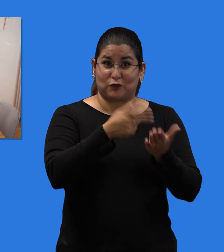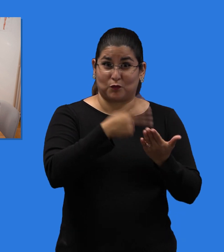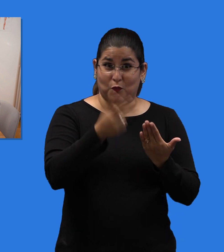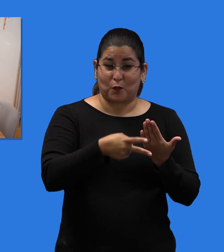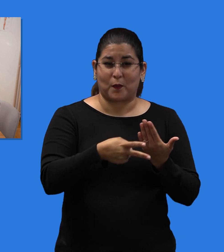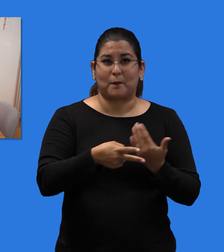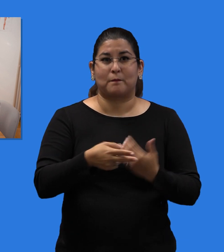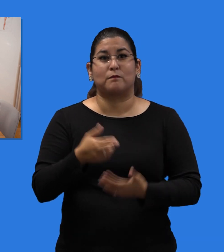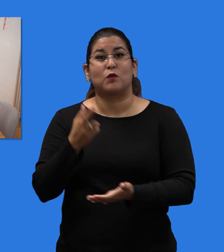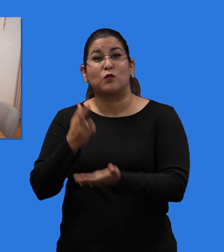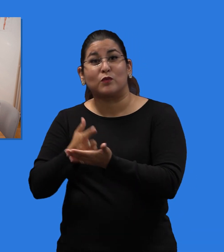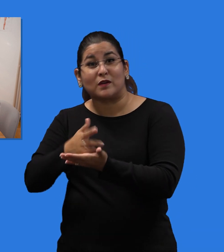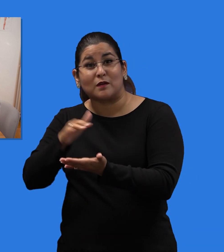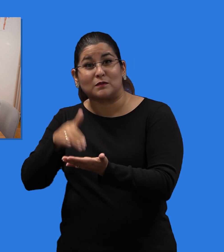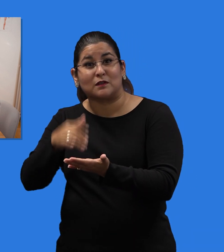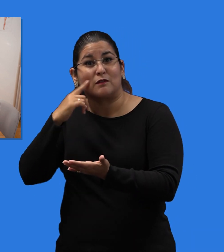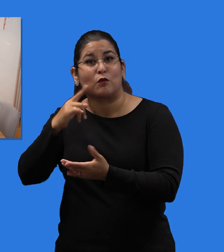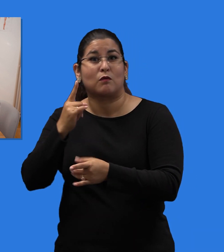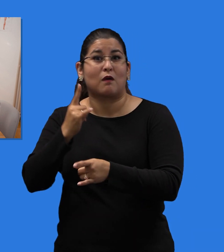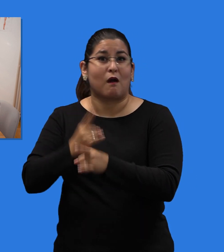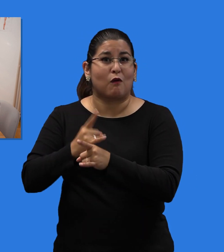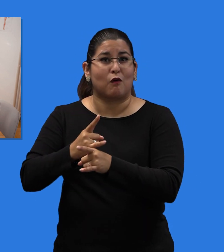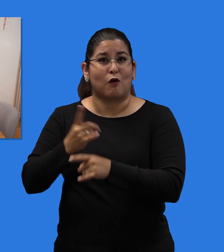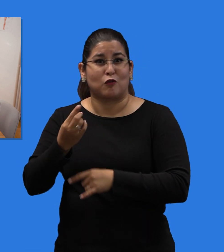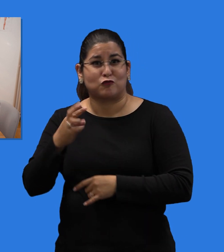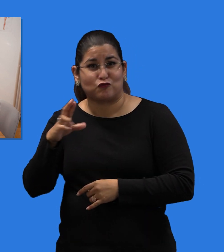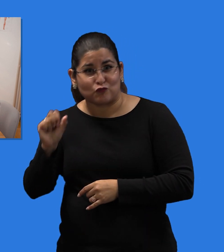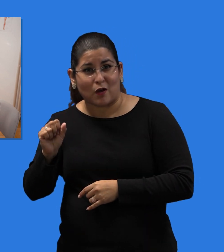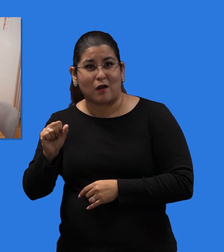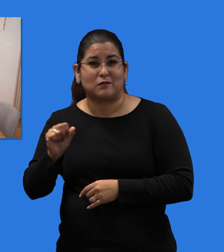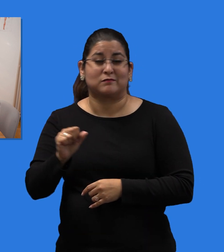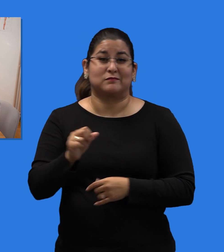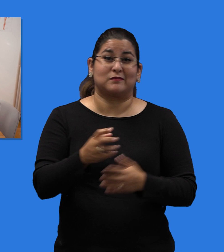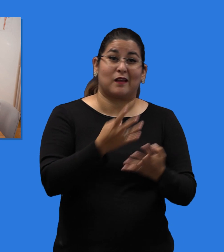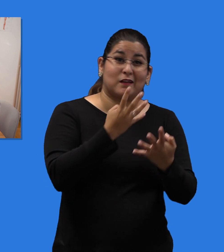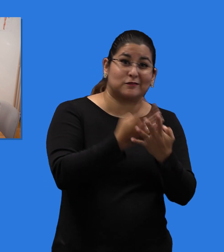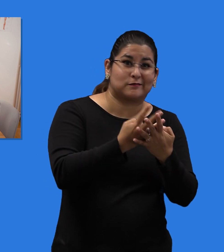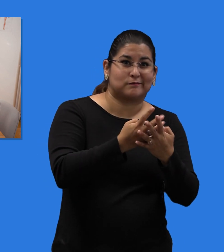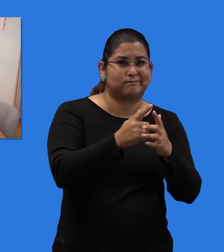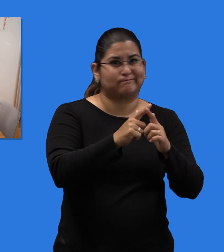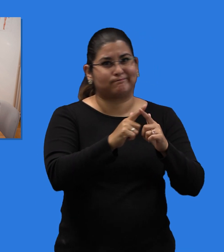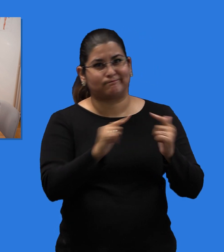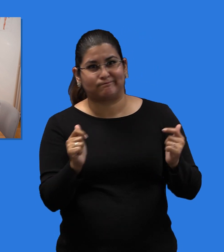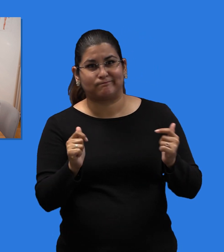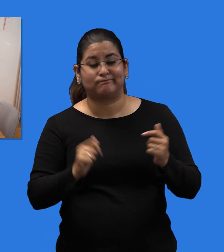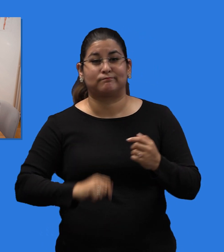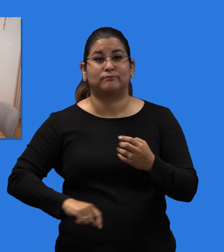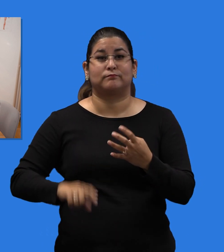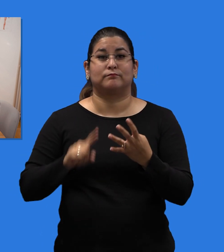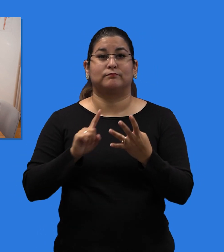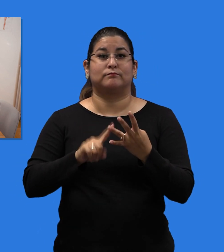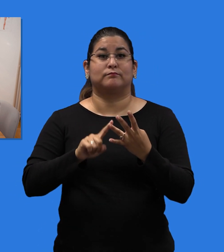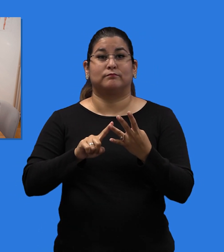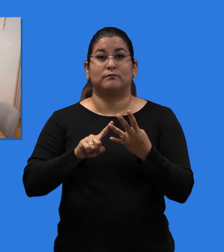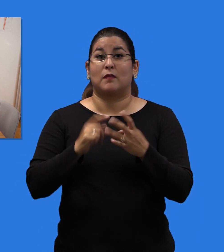clinics, syringe services programs, substance use treatment centers,